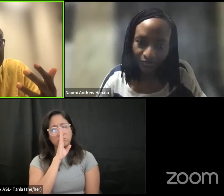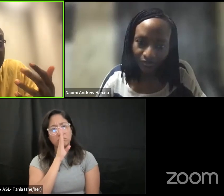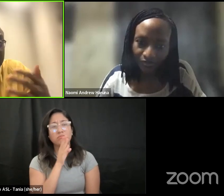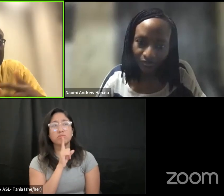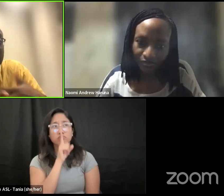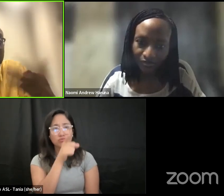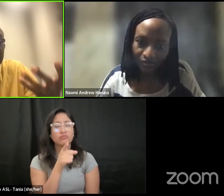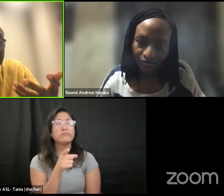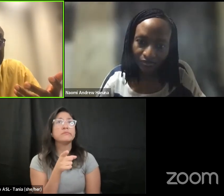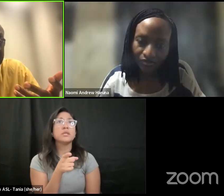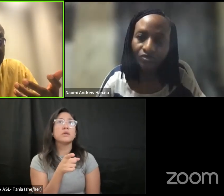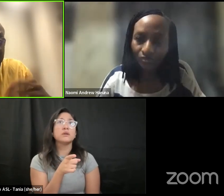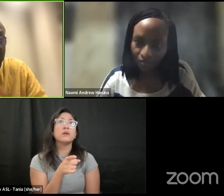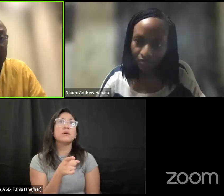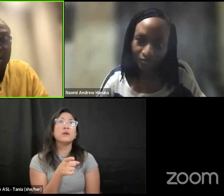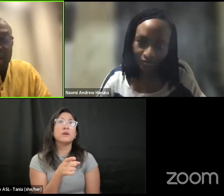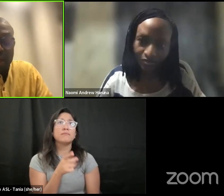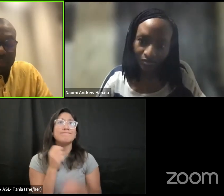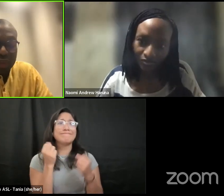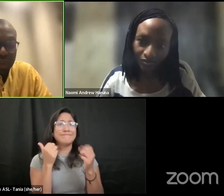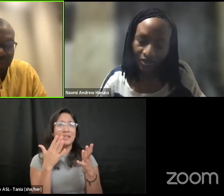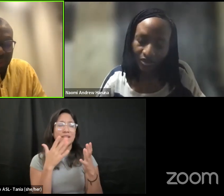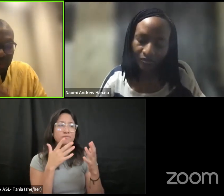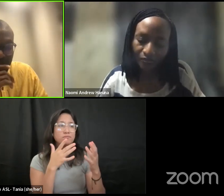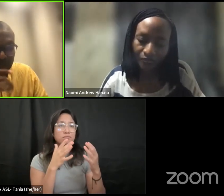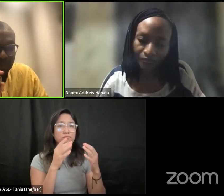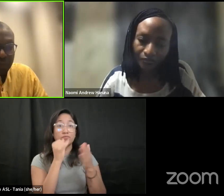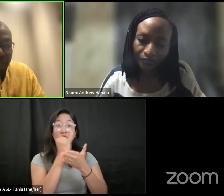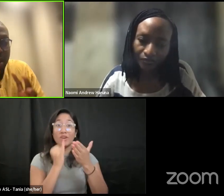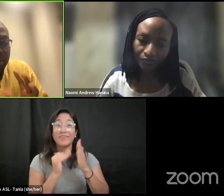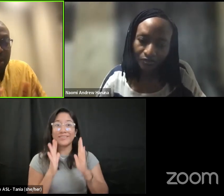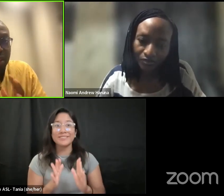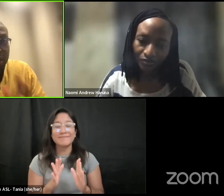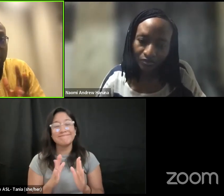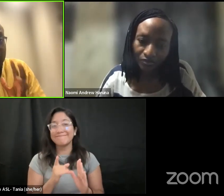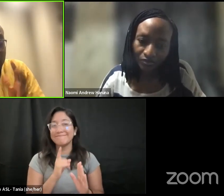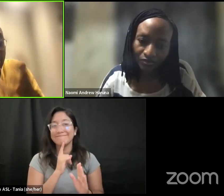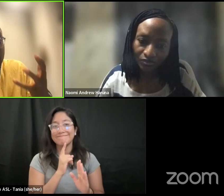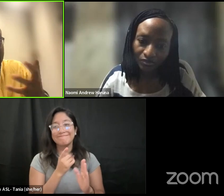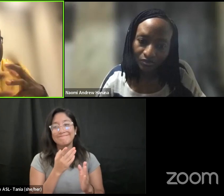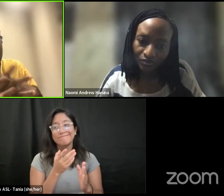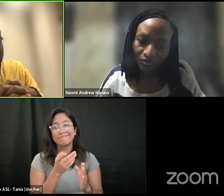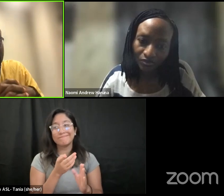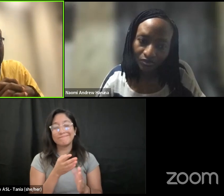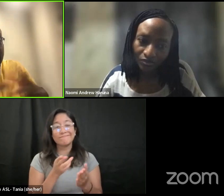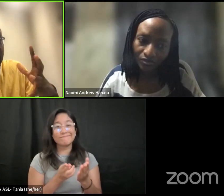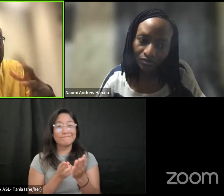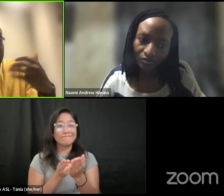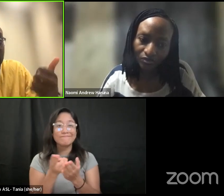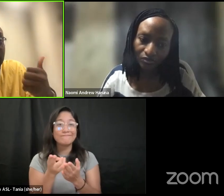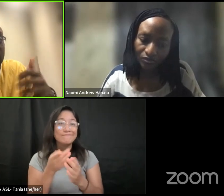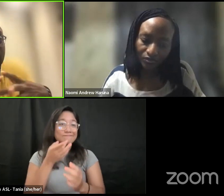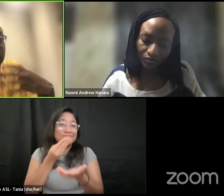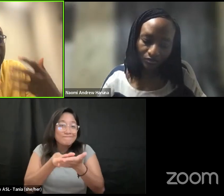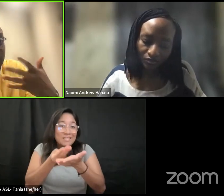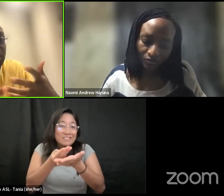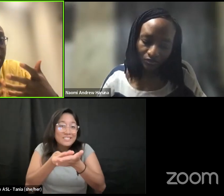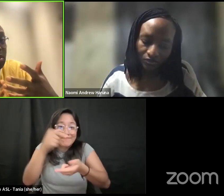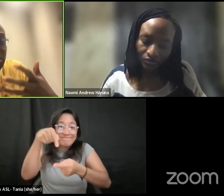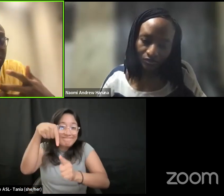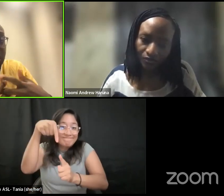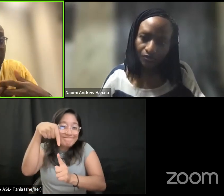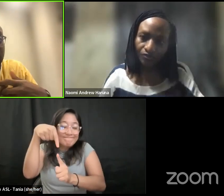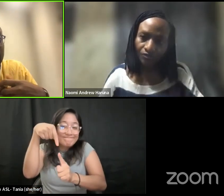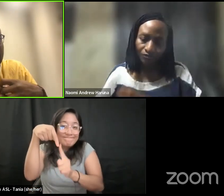even established artists it always comes down to money which is critical but i think some of the couple of things that you've rightly mentioned is one